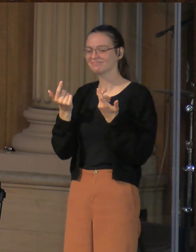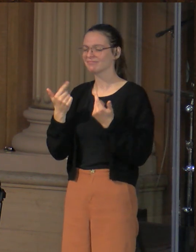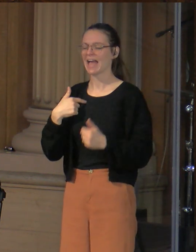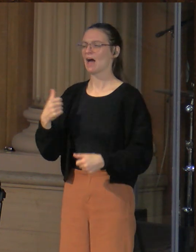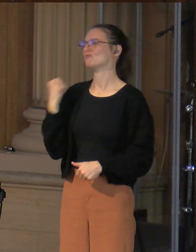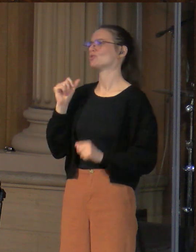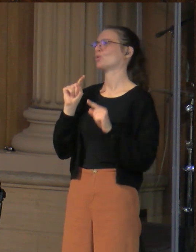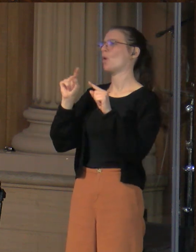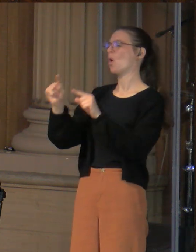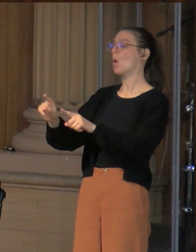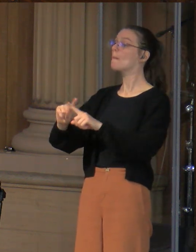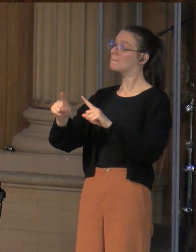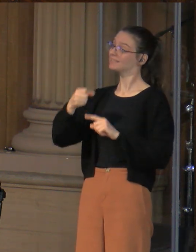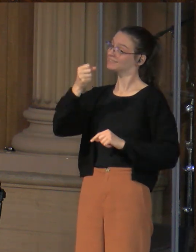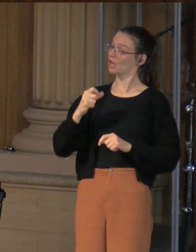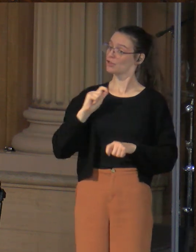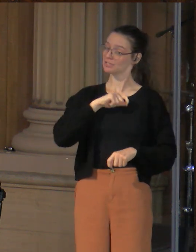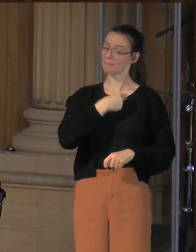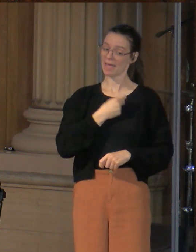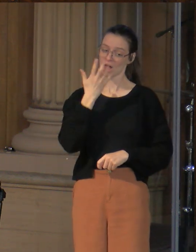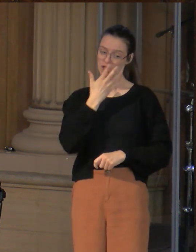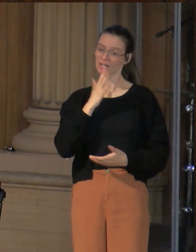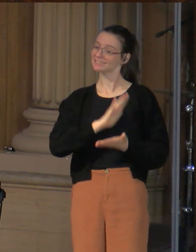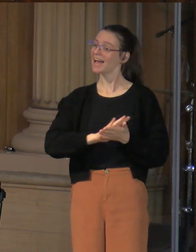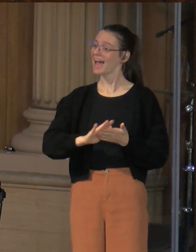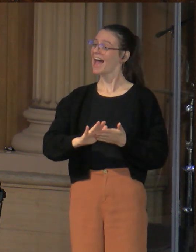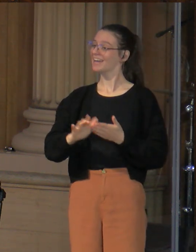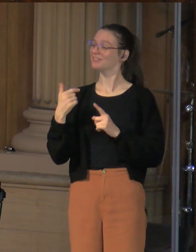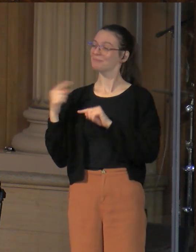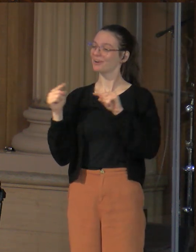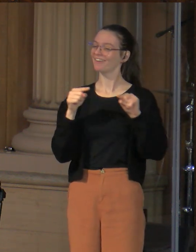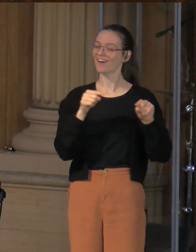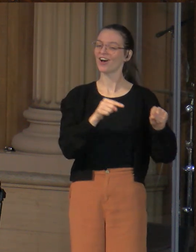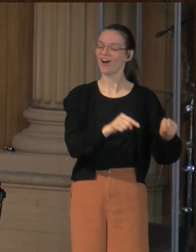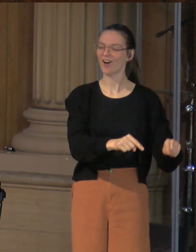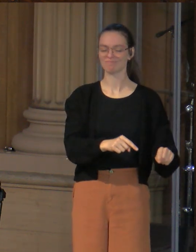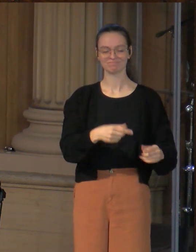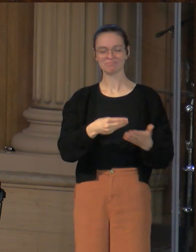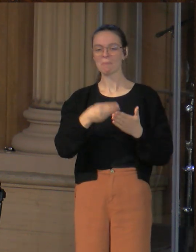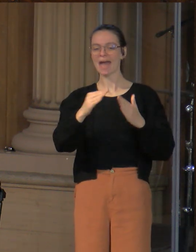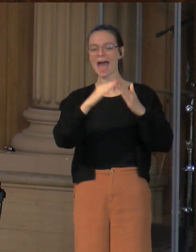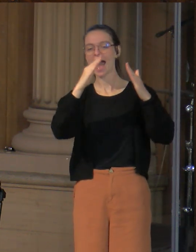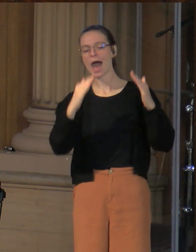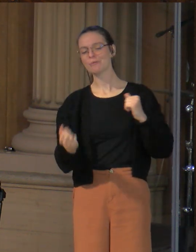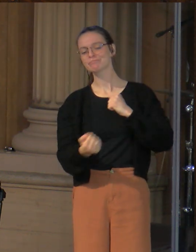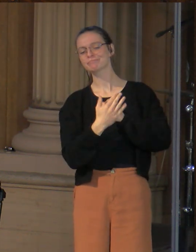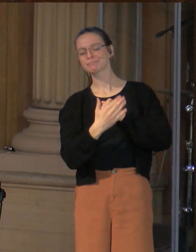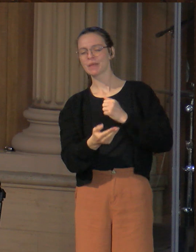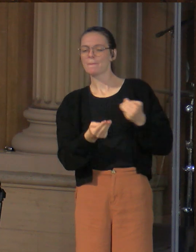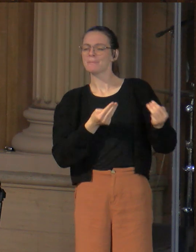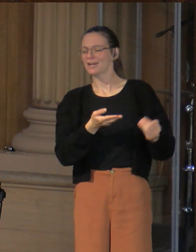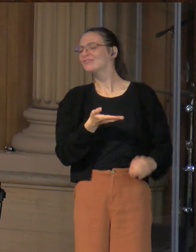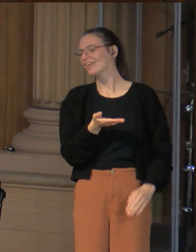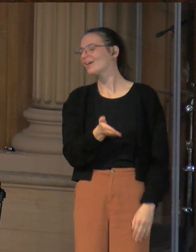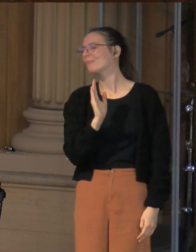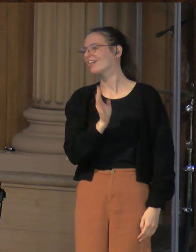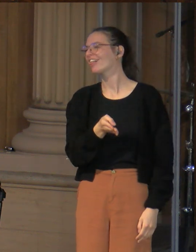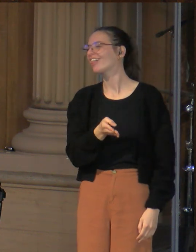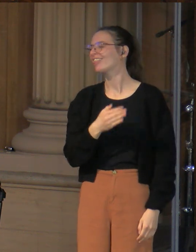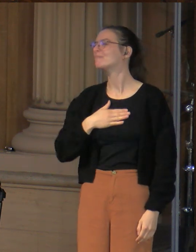but southern Spain is lovely, so I'm going to head in that direction and get a house on the Med, maybe do some ministry there. I appreciate your support checks.